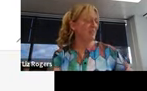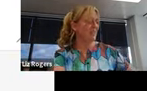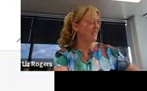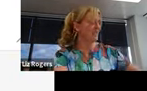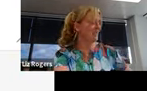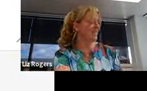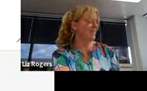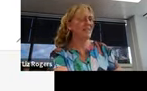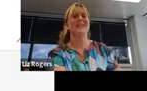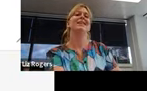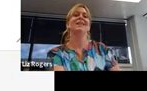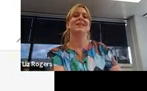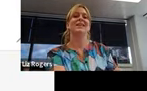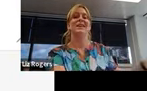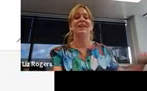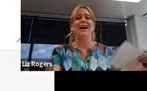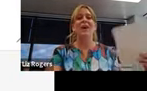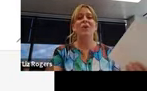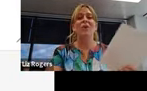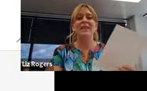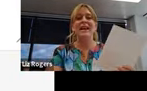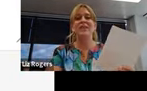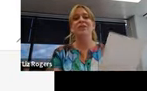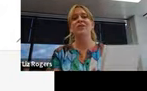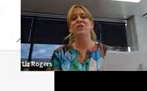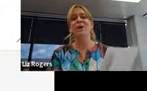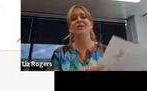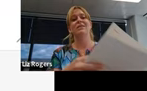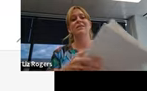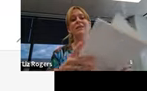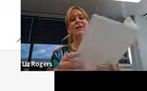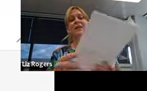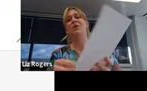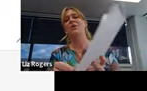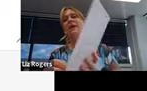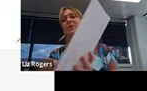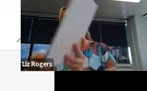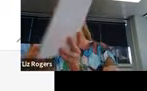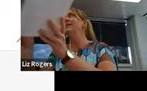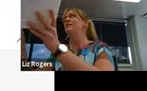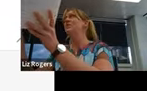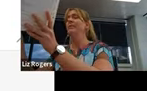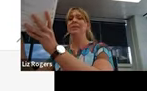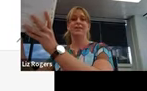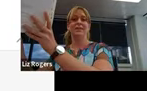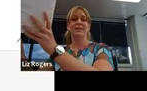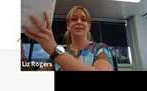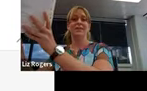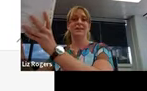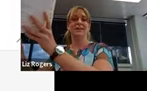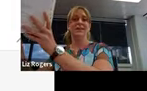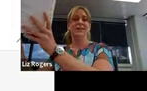script are all the sound cues as well. And they're all numbered in the script,